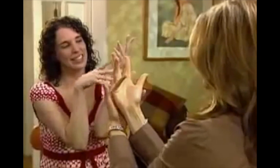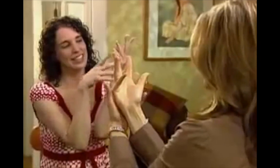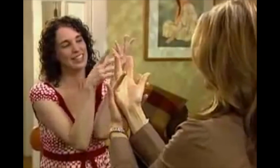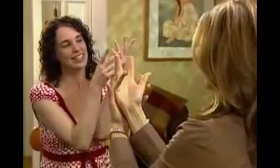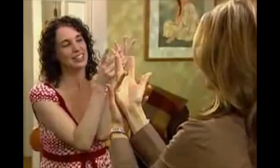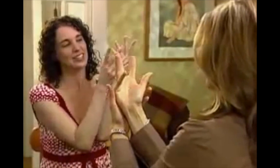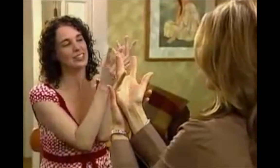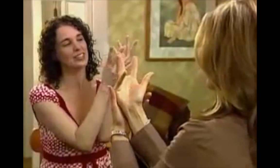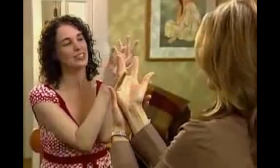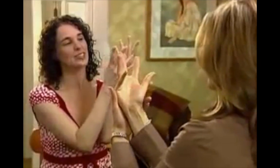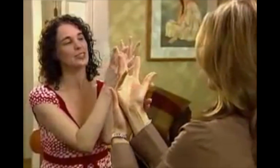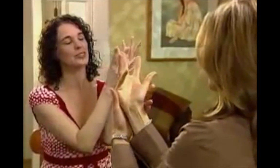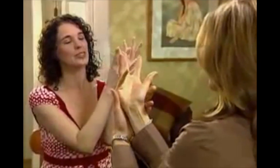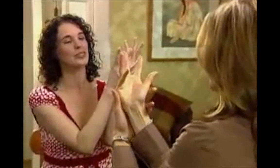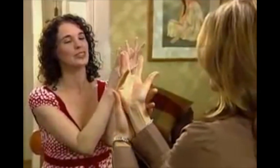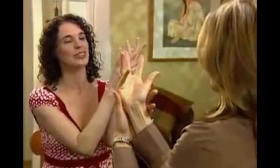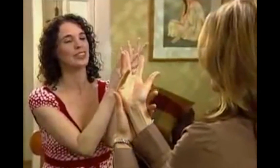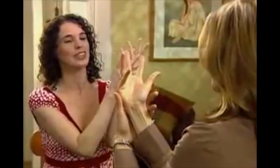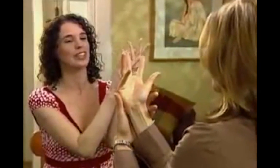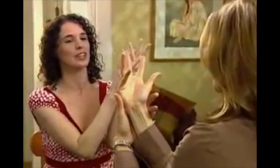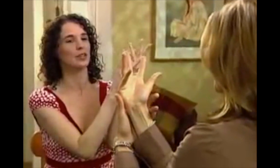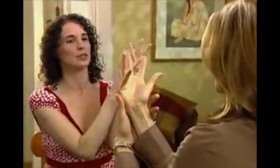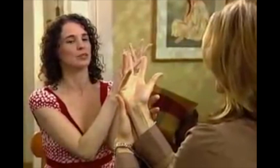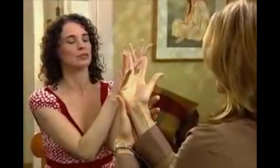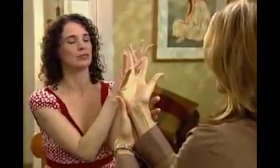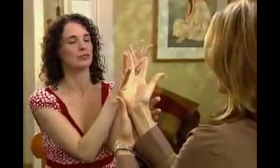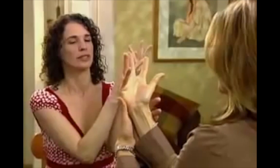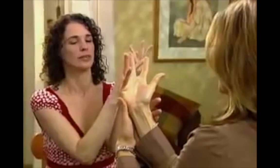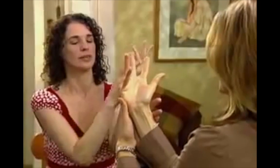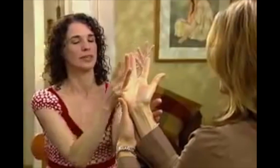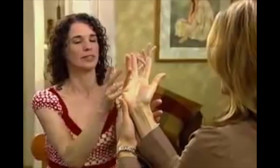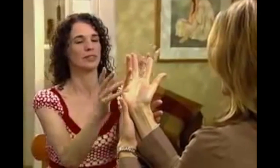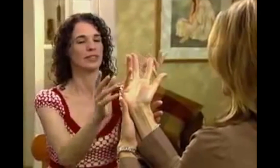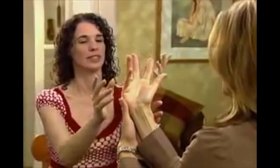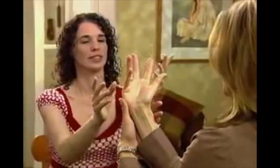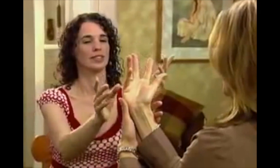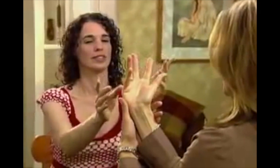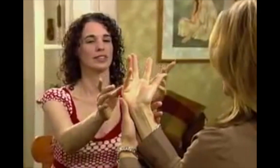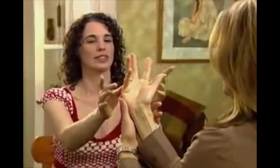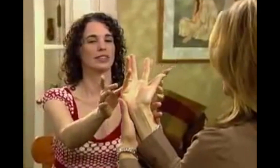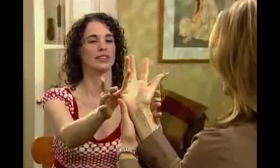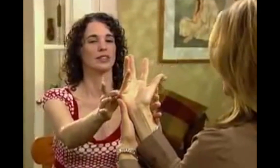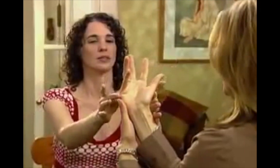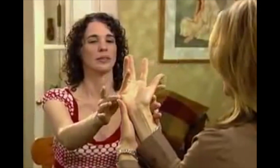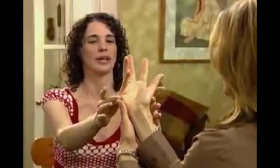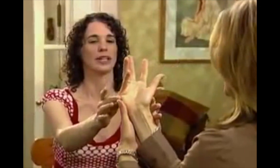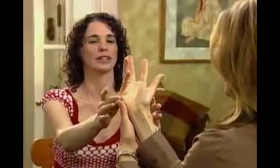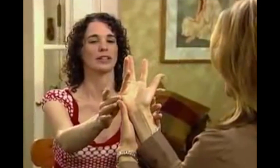And you can do... Oh! No, bad. No, not bad.